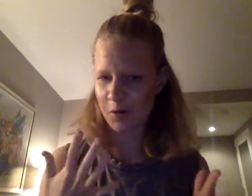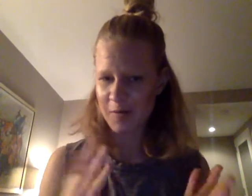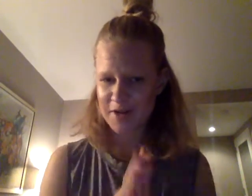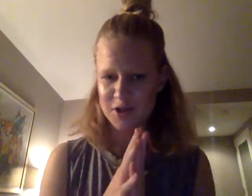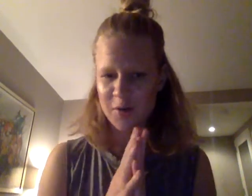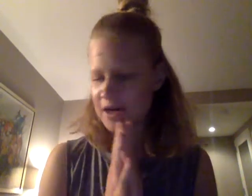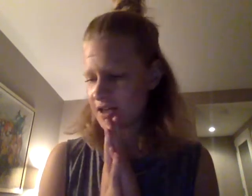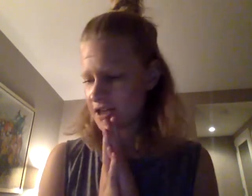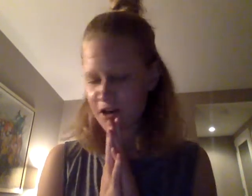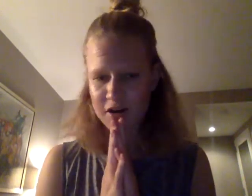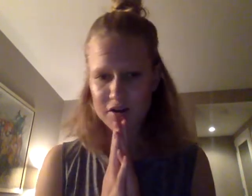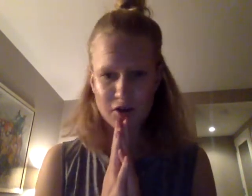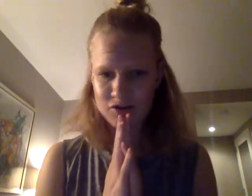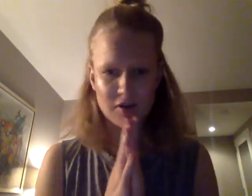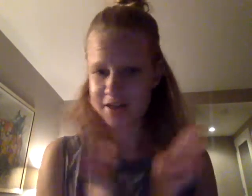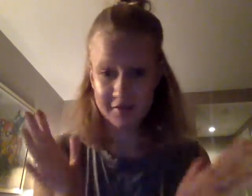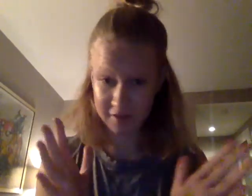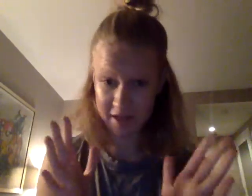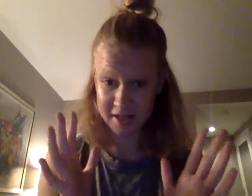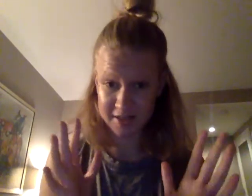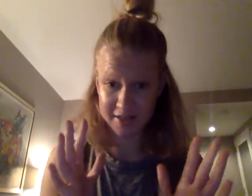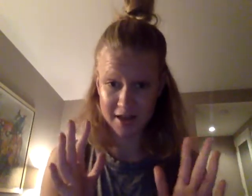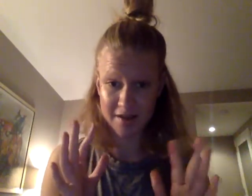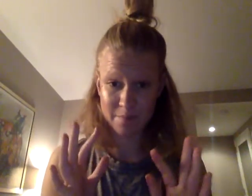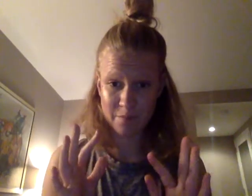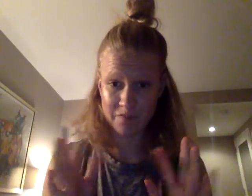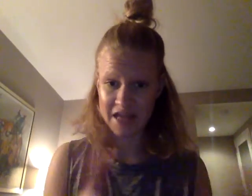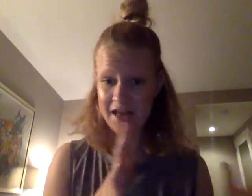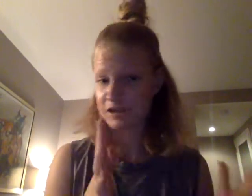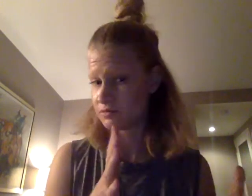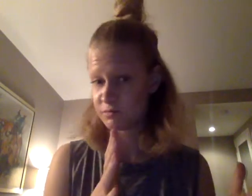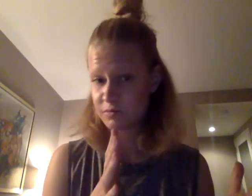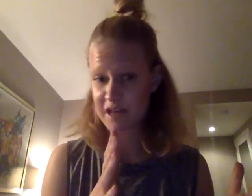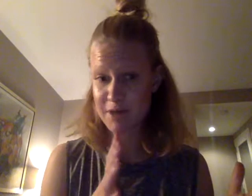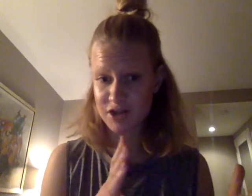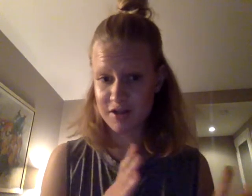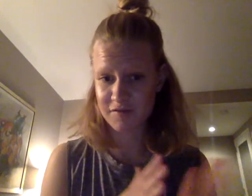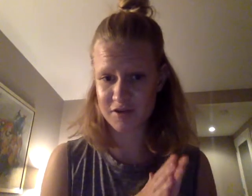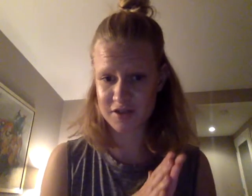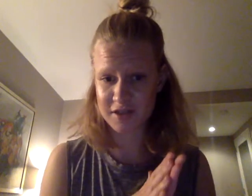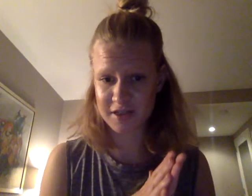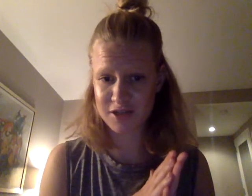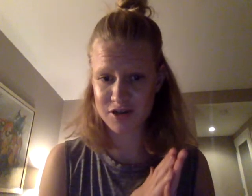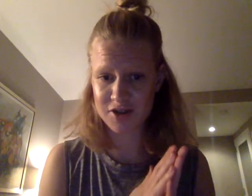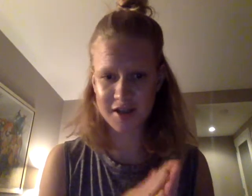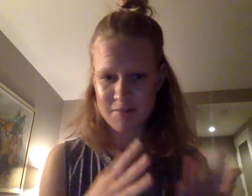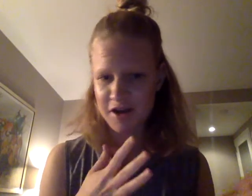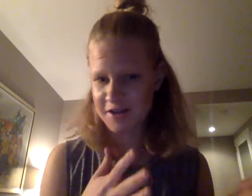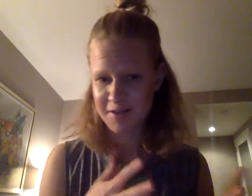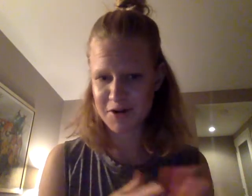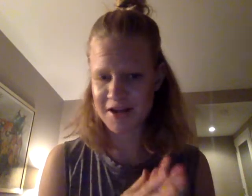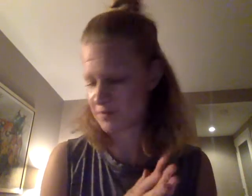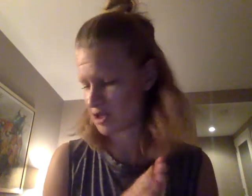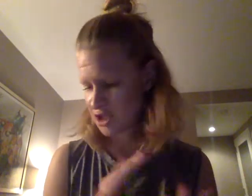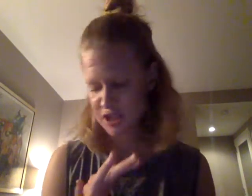cool way. So here, there's lots of things that they mentioned in the first introduction that I'm not going to summarize, but just